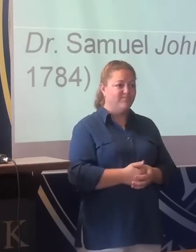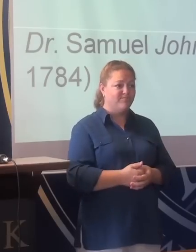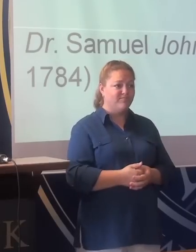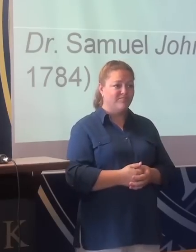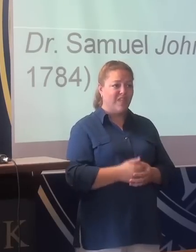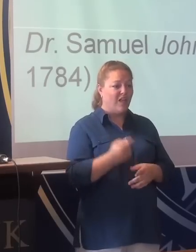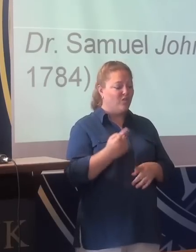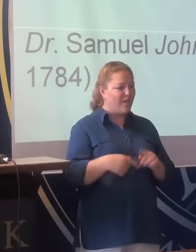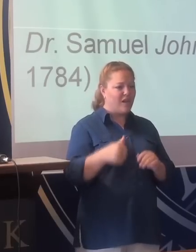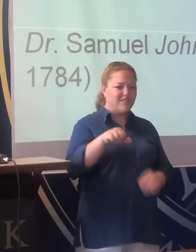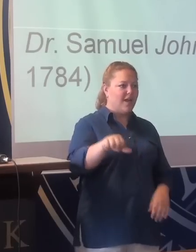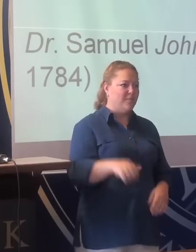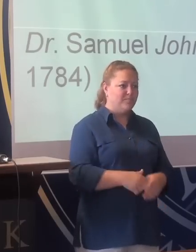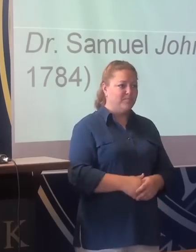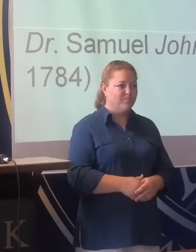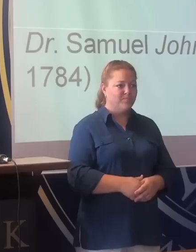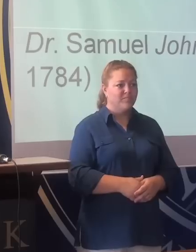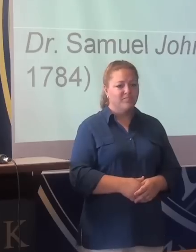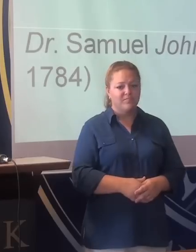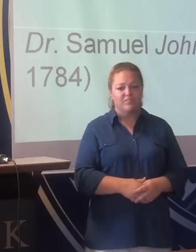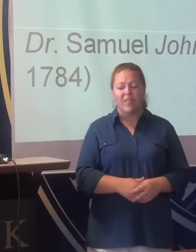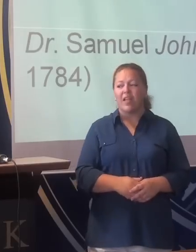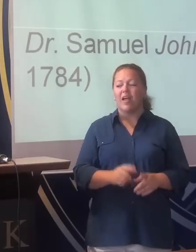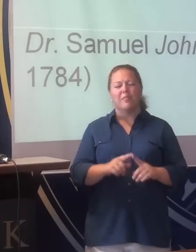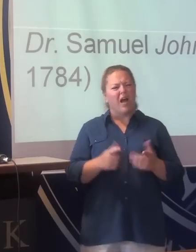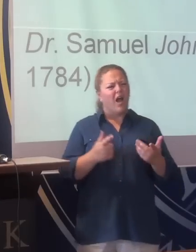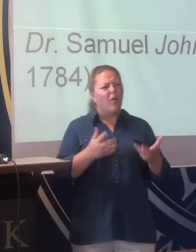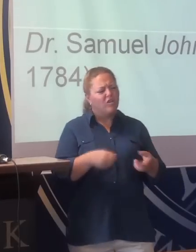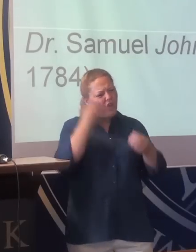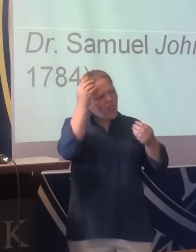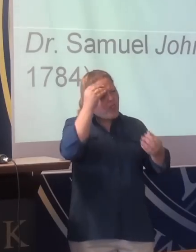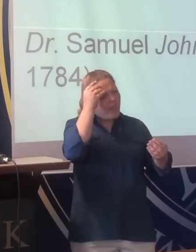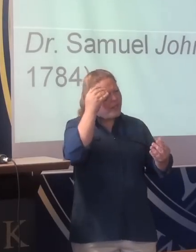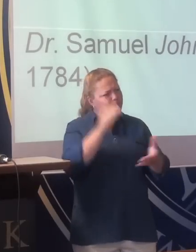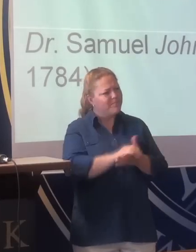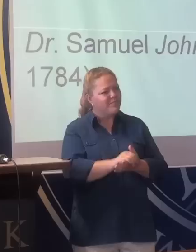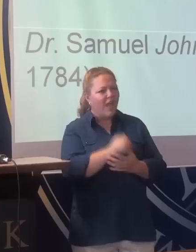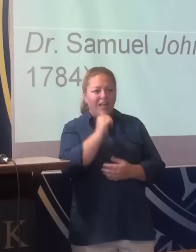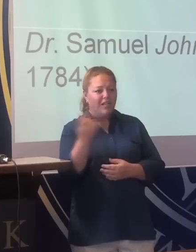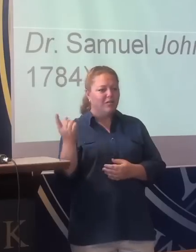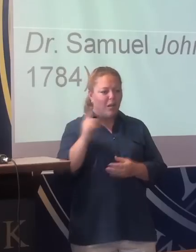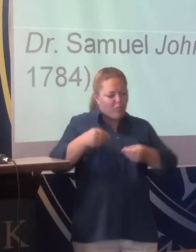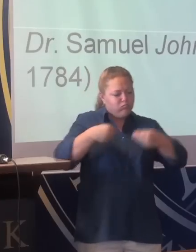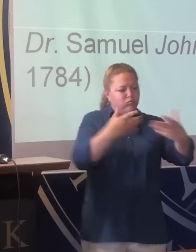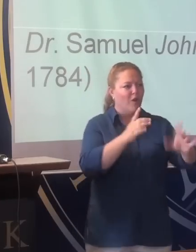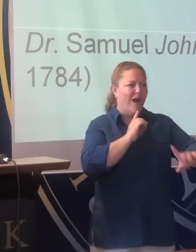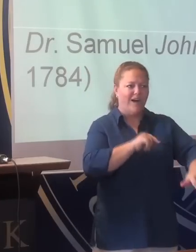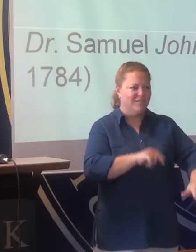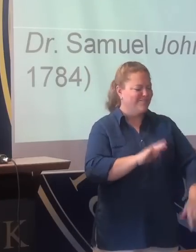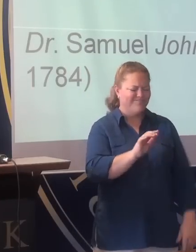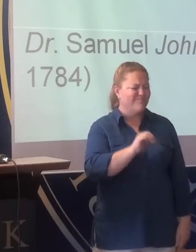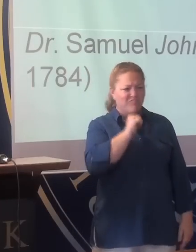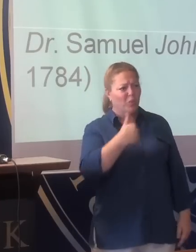But let me try and provoke thought in you. I don't come to you with answers, I don't have answers.